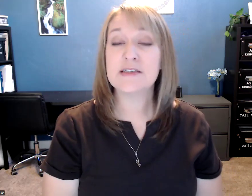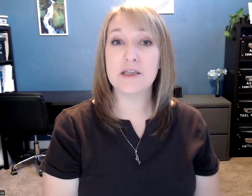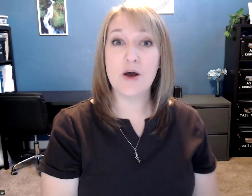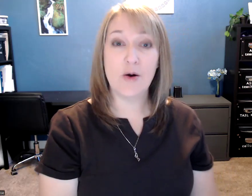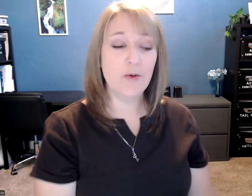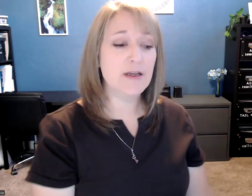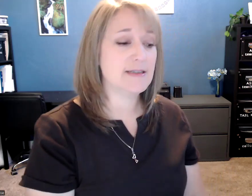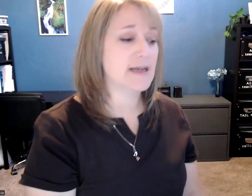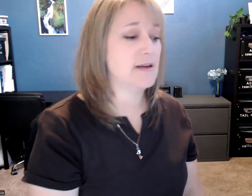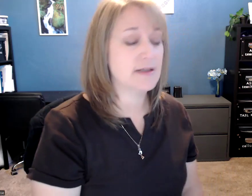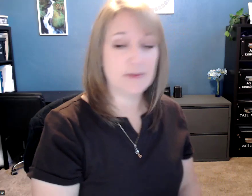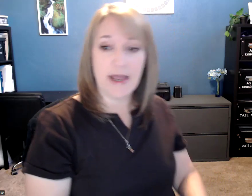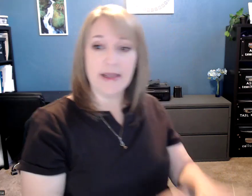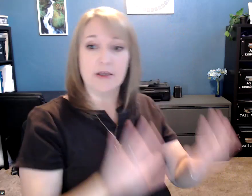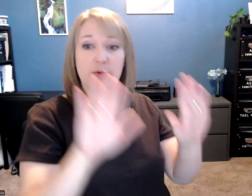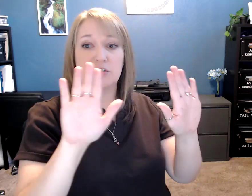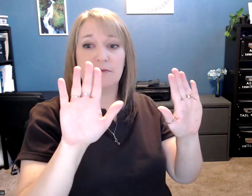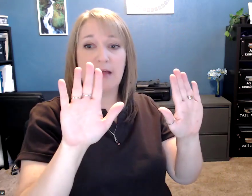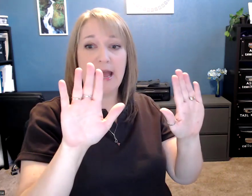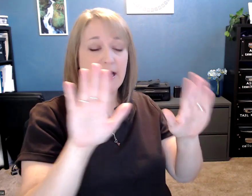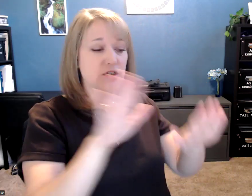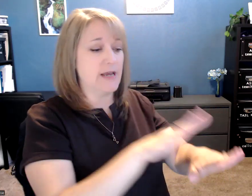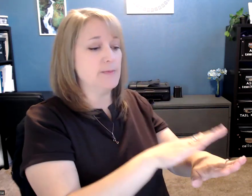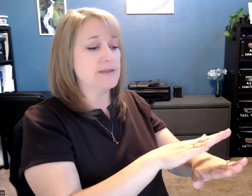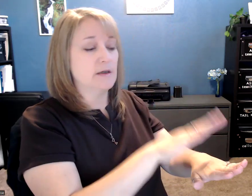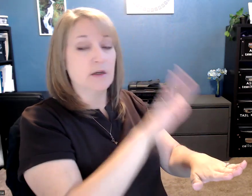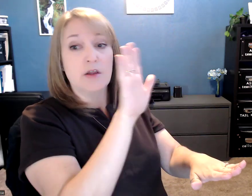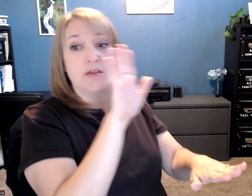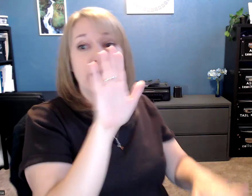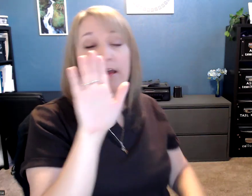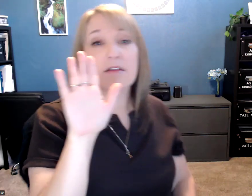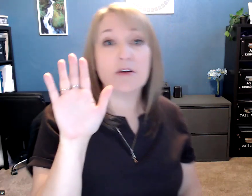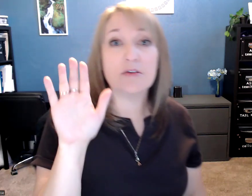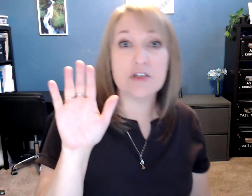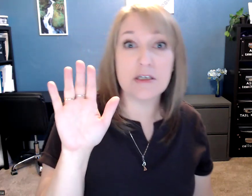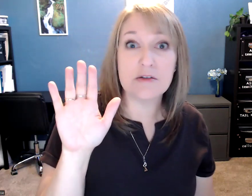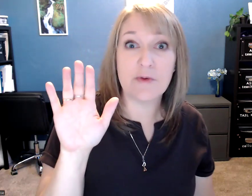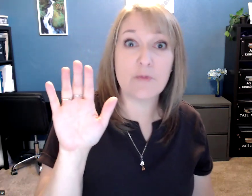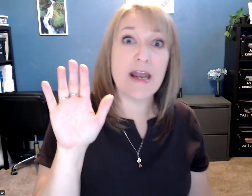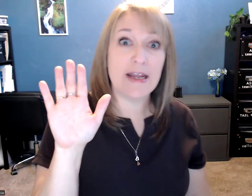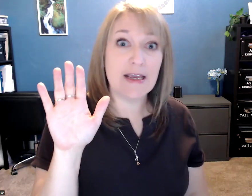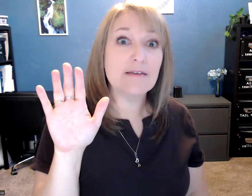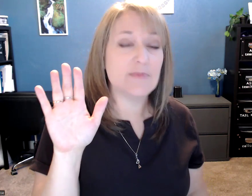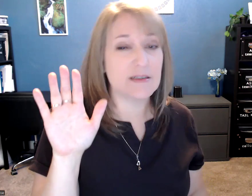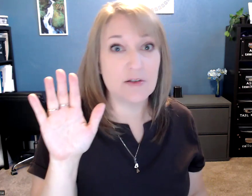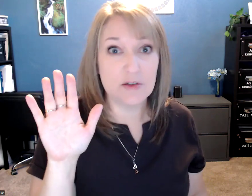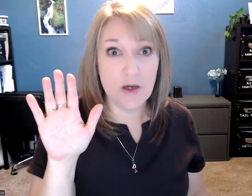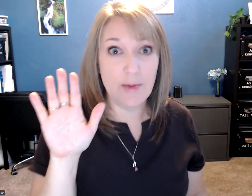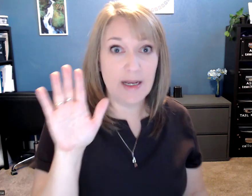Slow is signed this way. You want two flat hand shapes. The hand that you usually use for writing is called your dominant